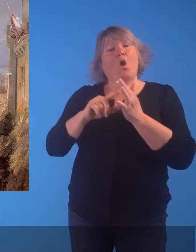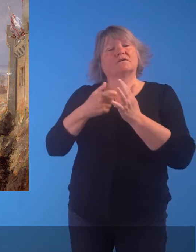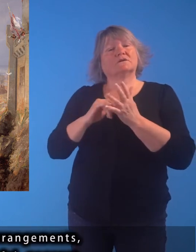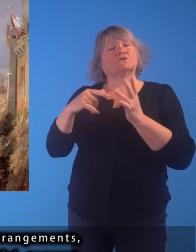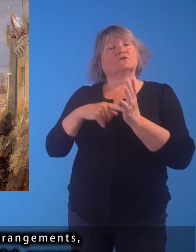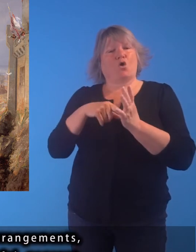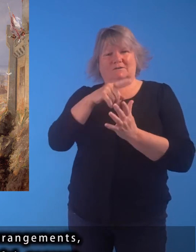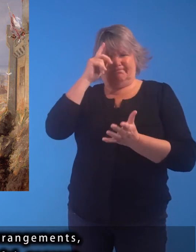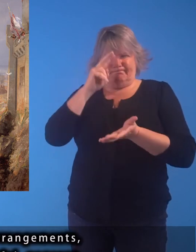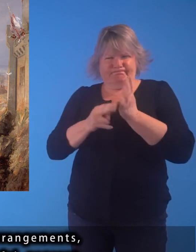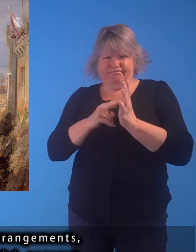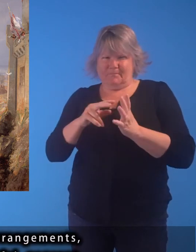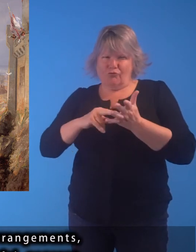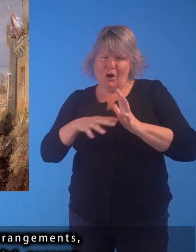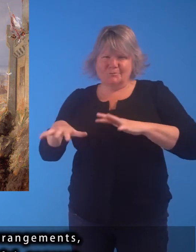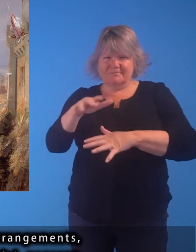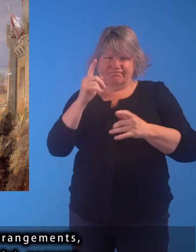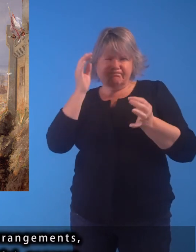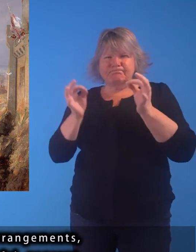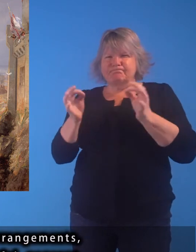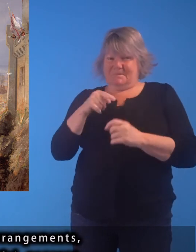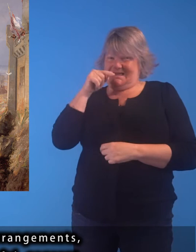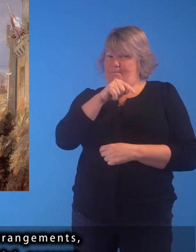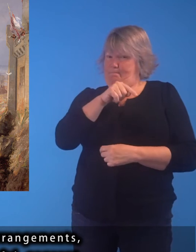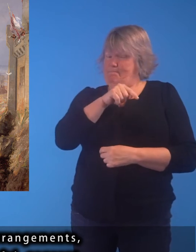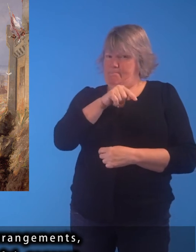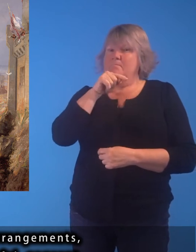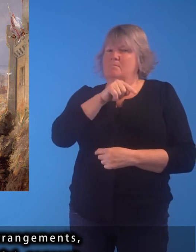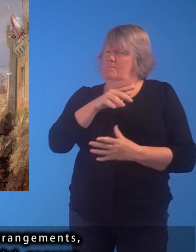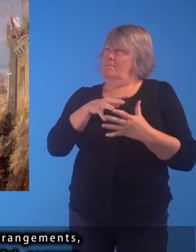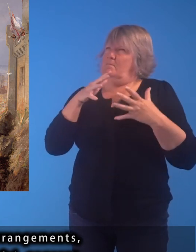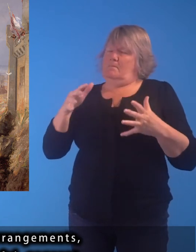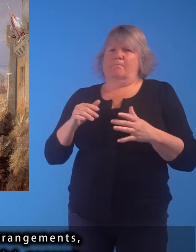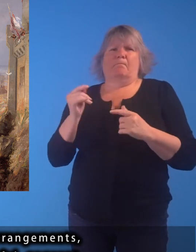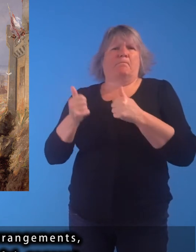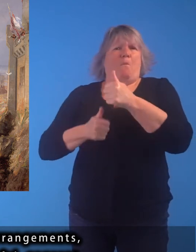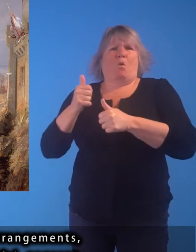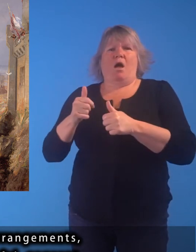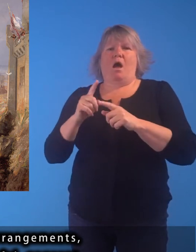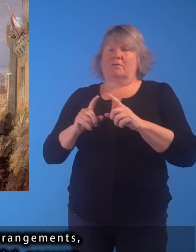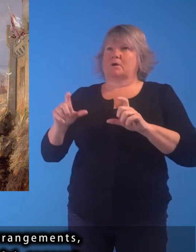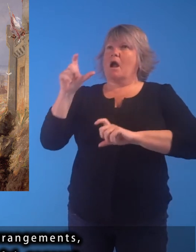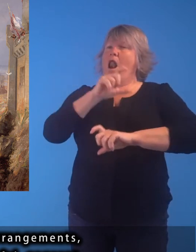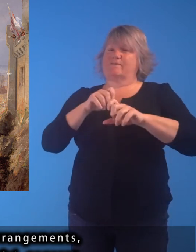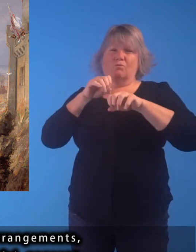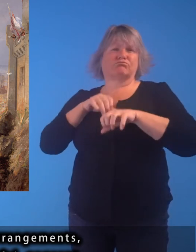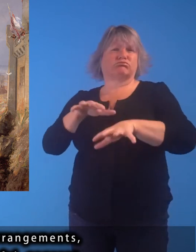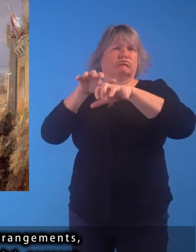Sir Walter Scott masterminded the arrangements, creating a hugely popular and colourful pageant.